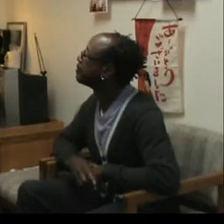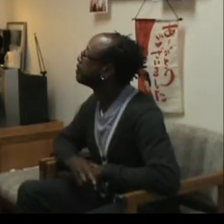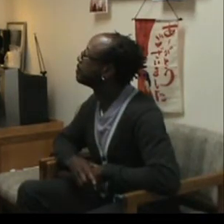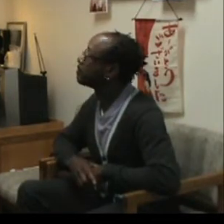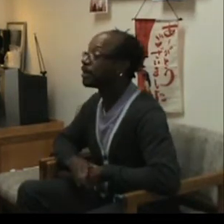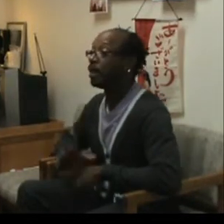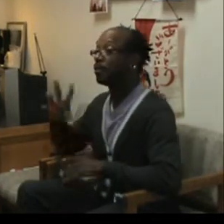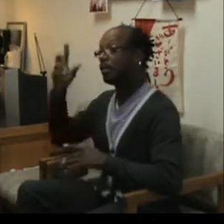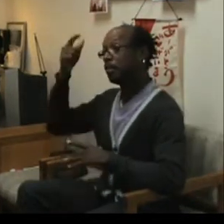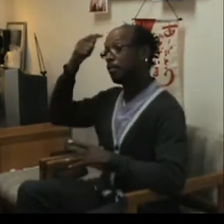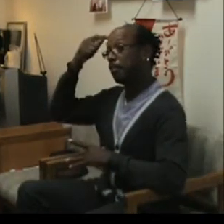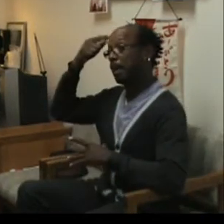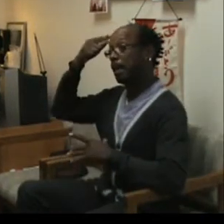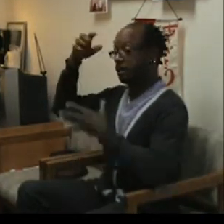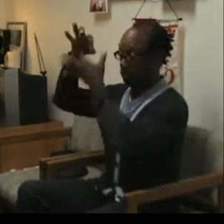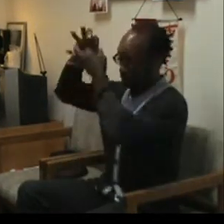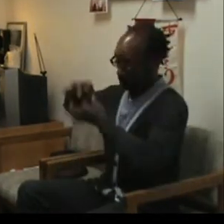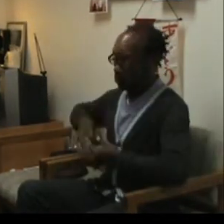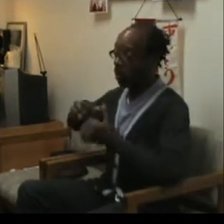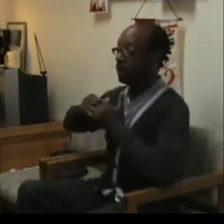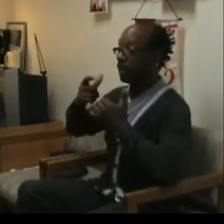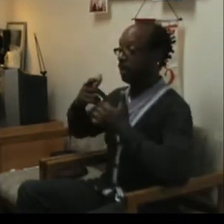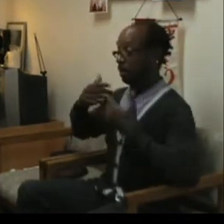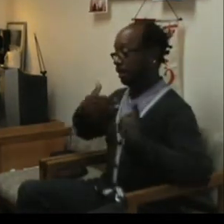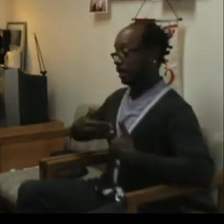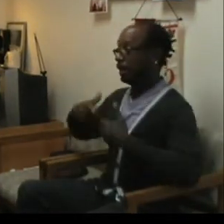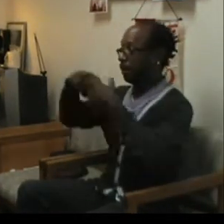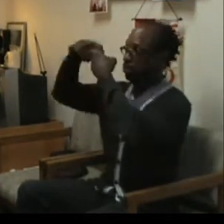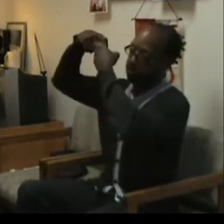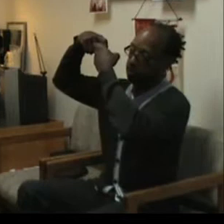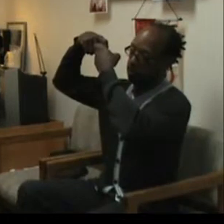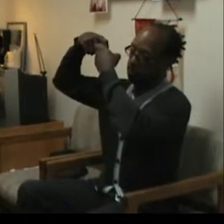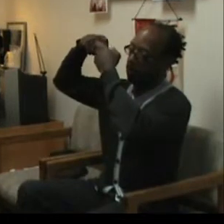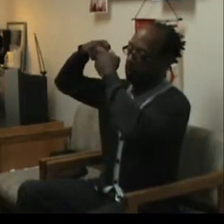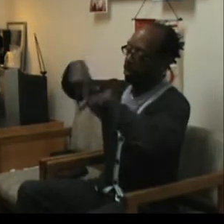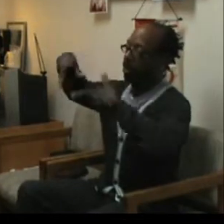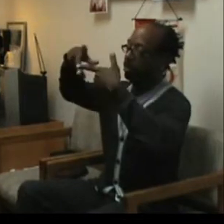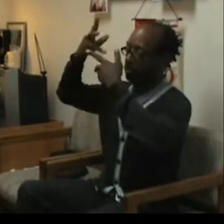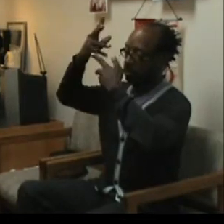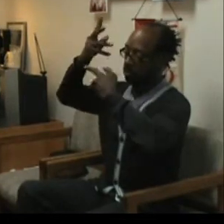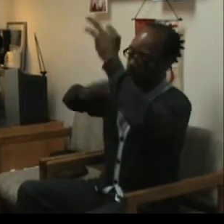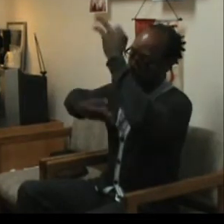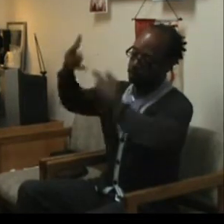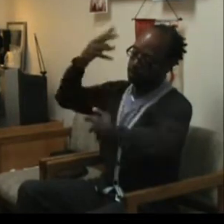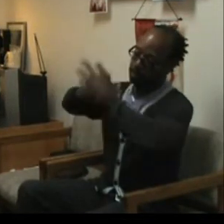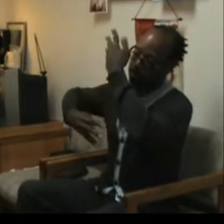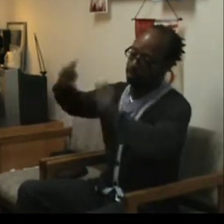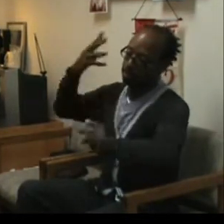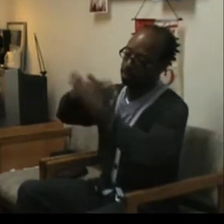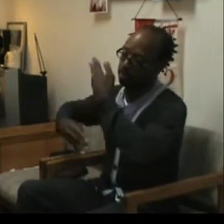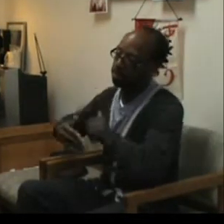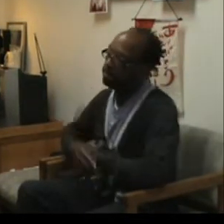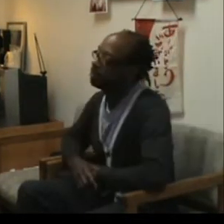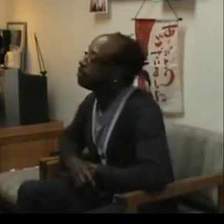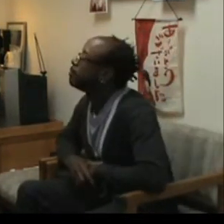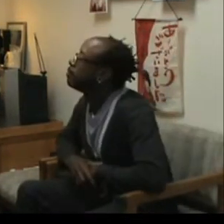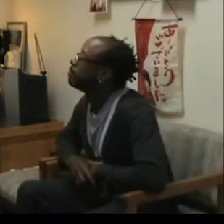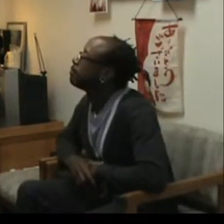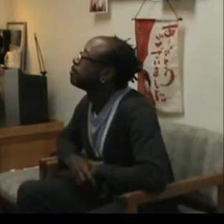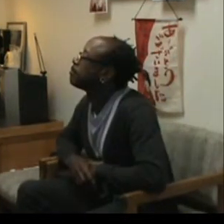because of